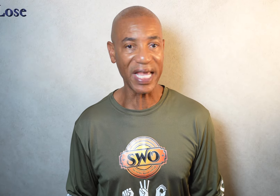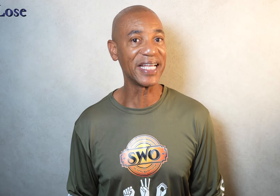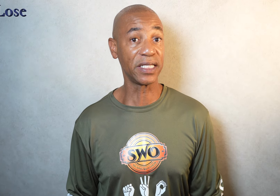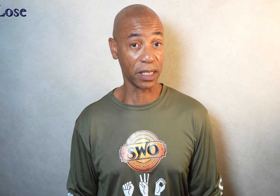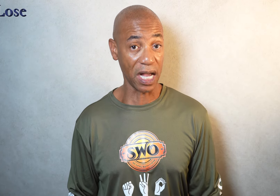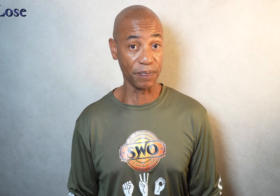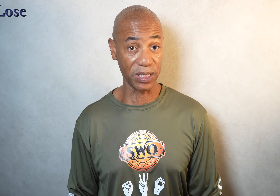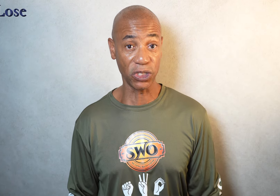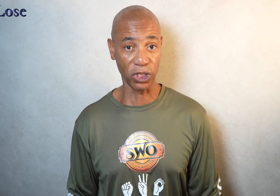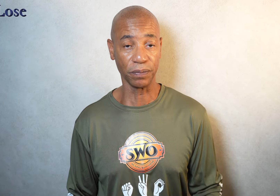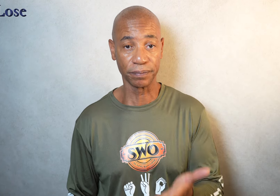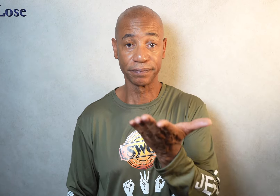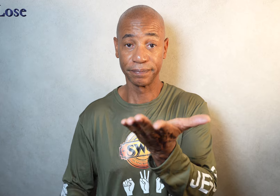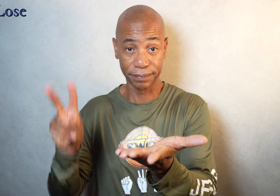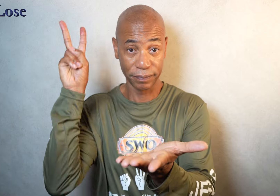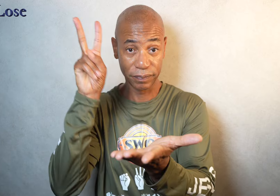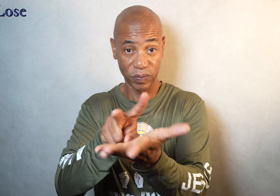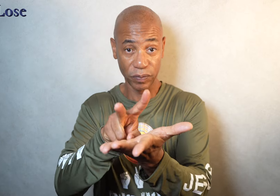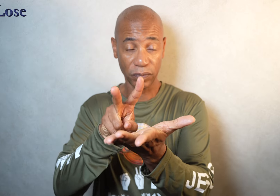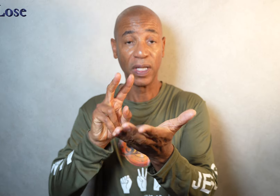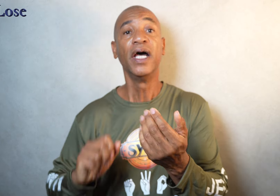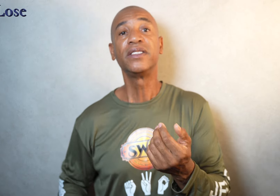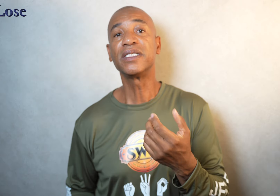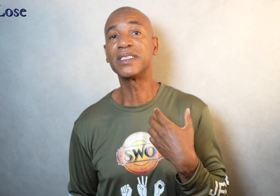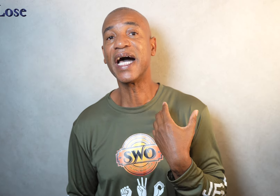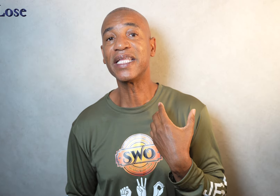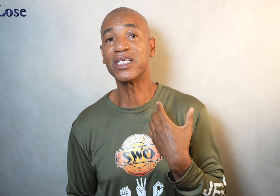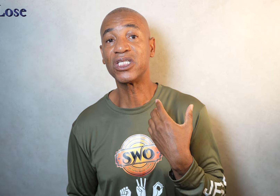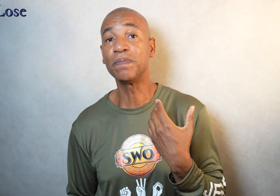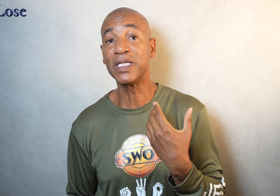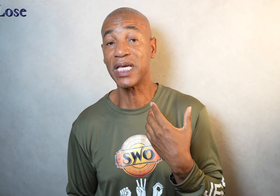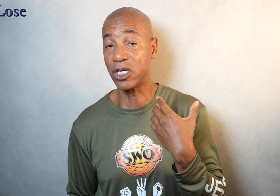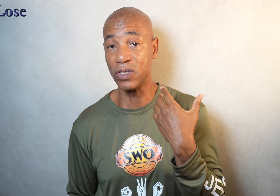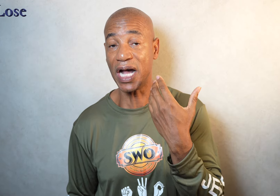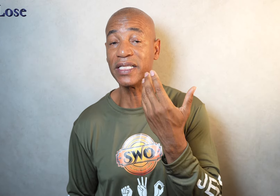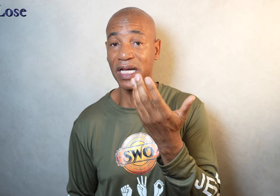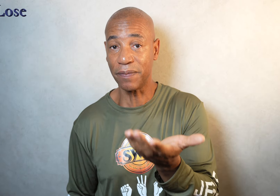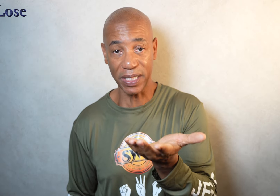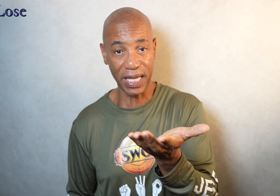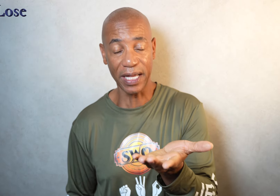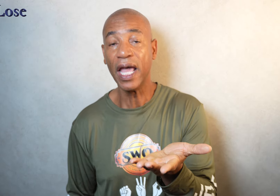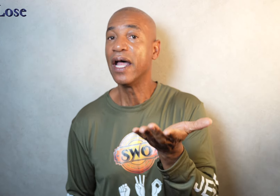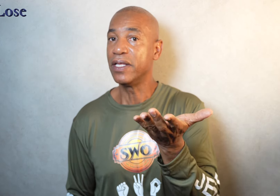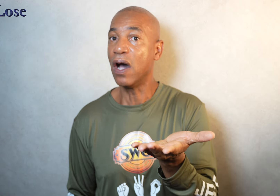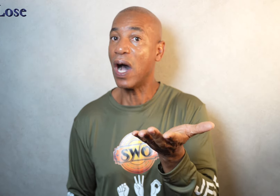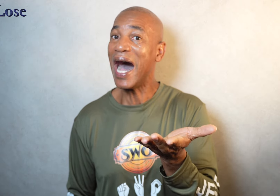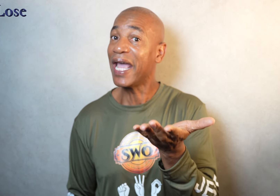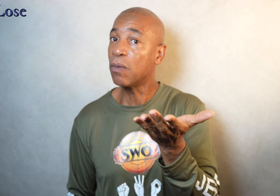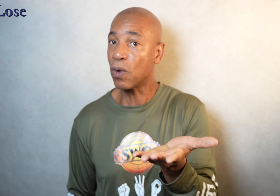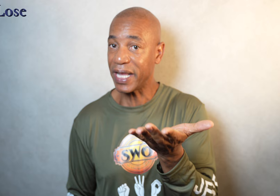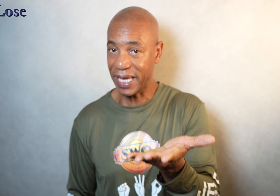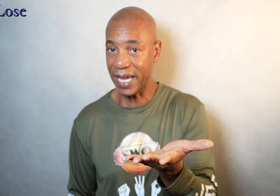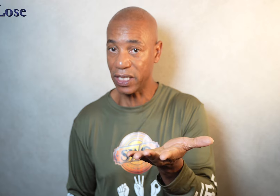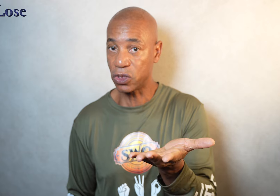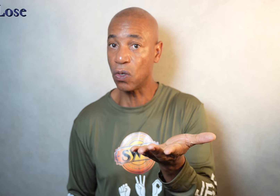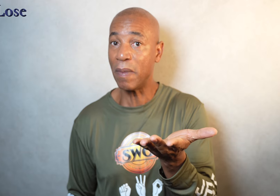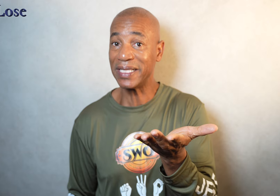as in a competition. To sign this, simply take your non-dominant hand. Now, I am right-handed, so my